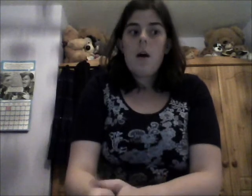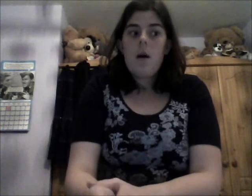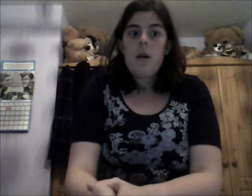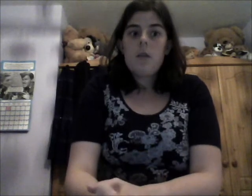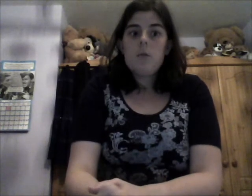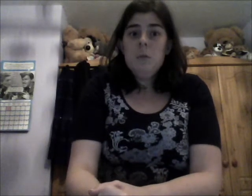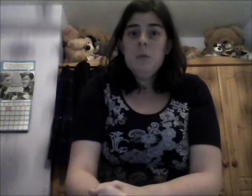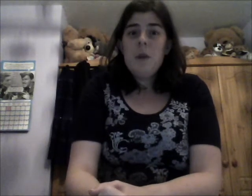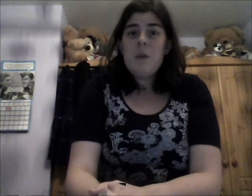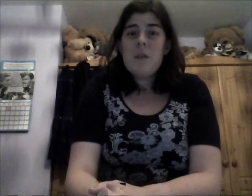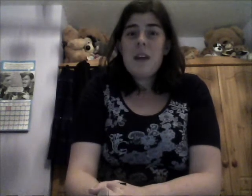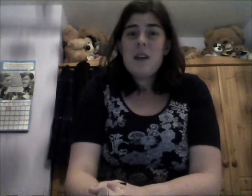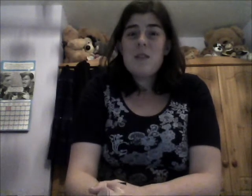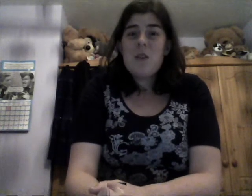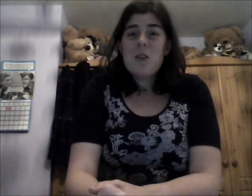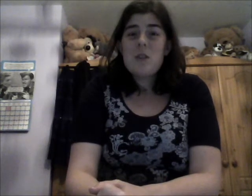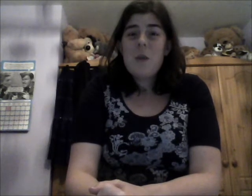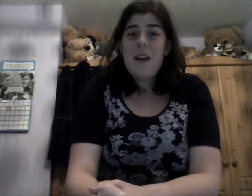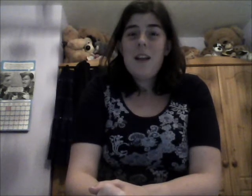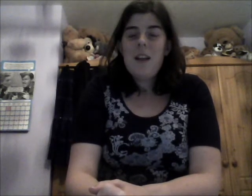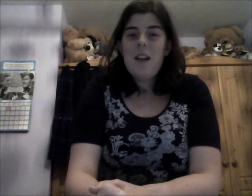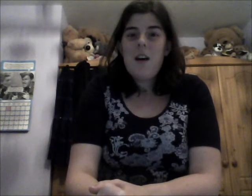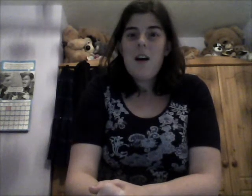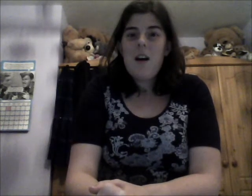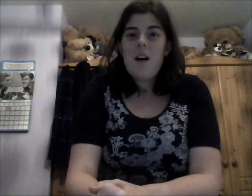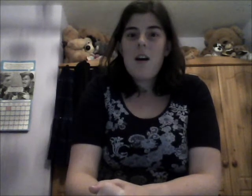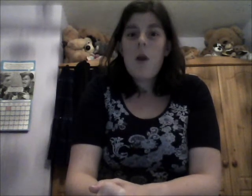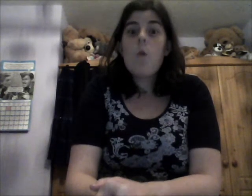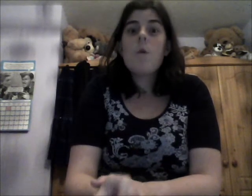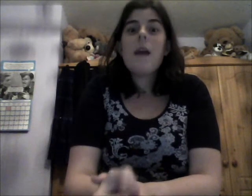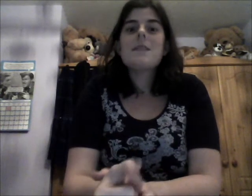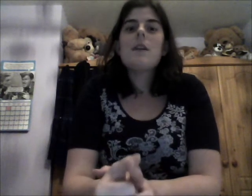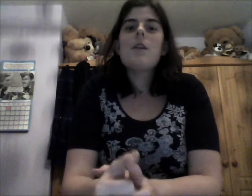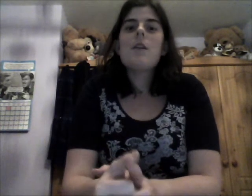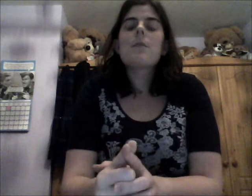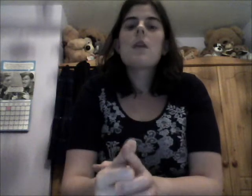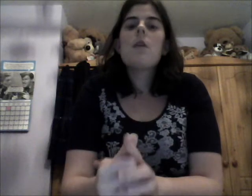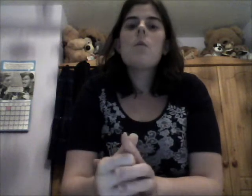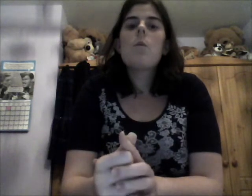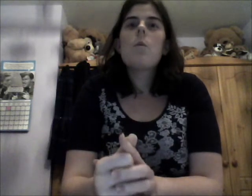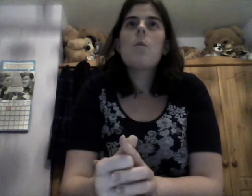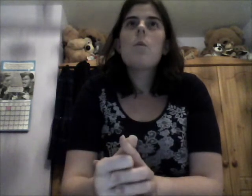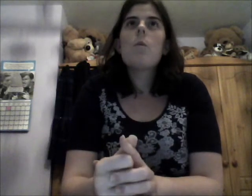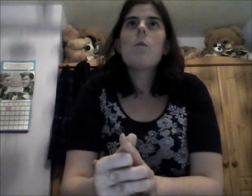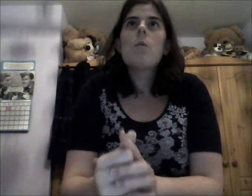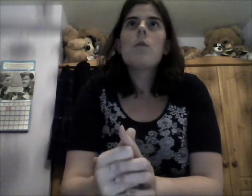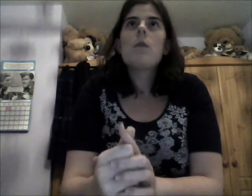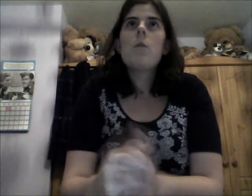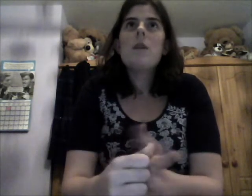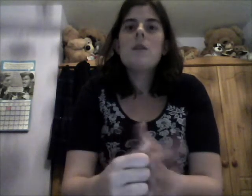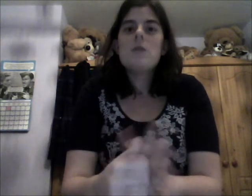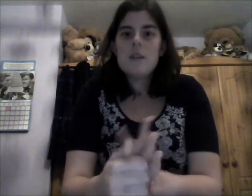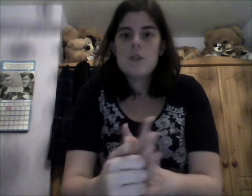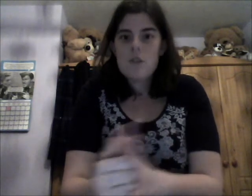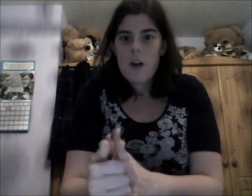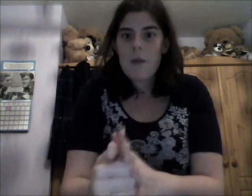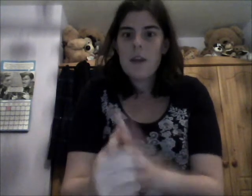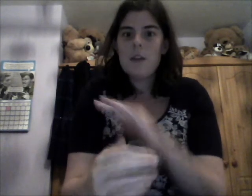Oh, there was something else I forgot as well. Oh, yes, um, when you say describing, you,